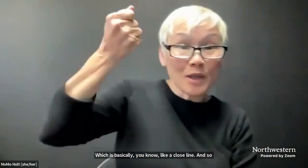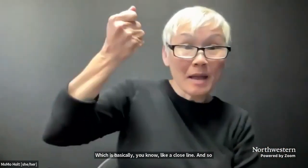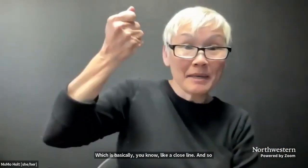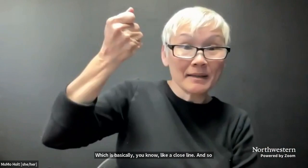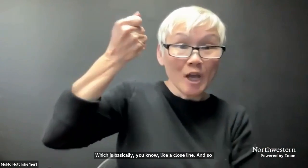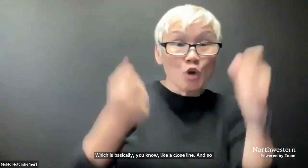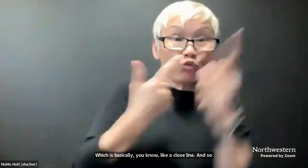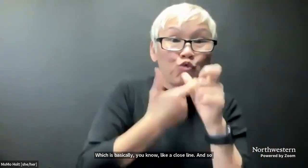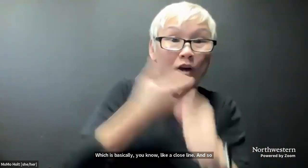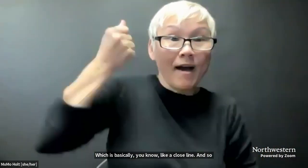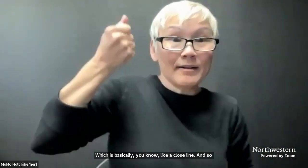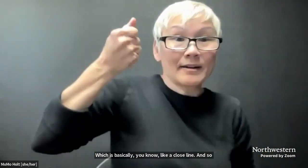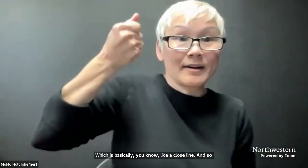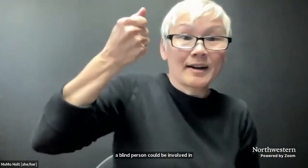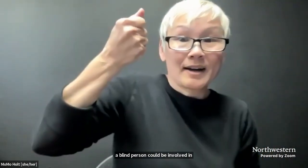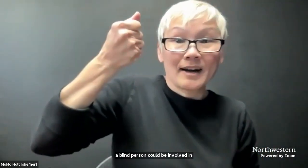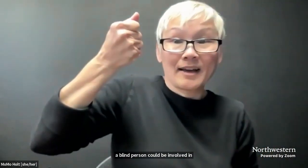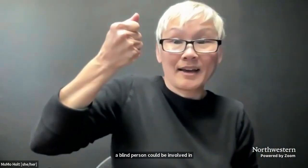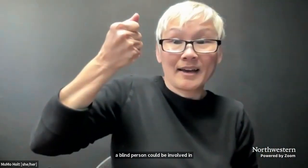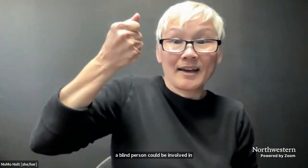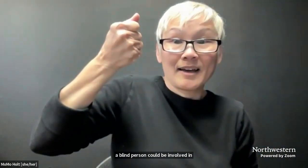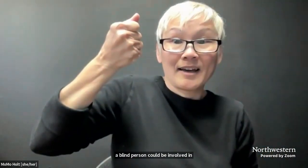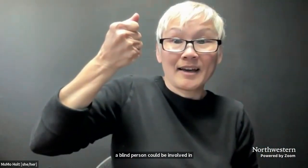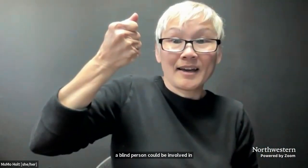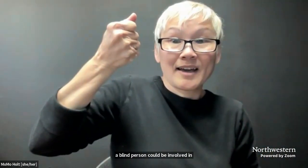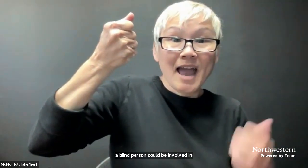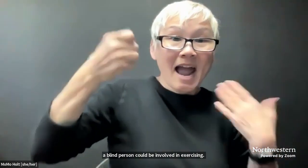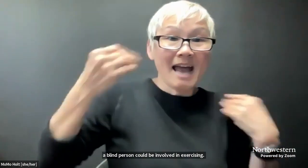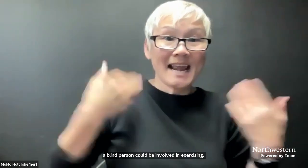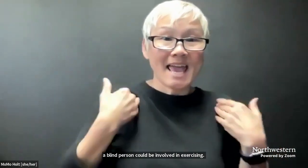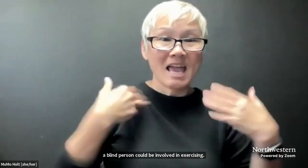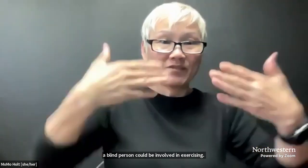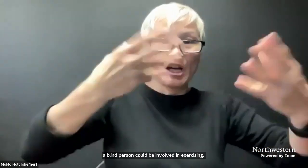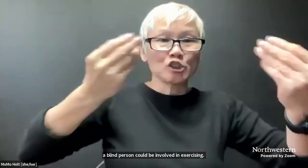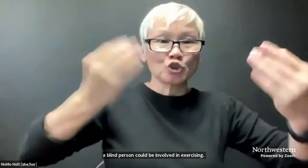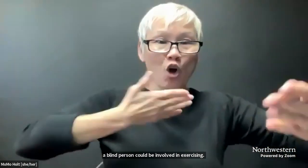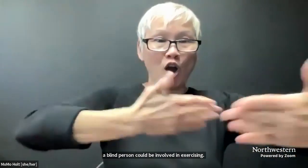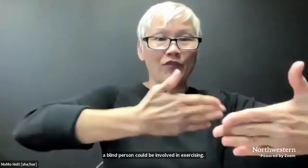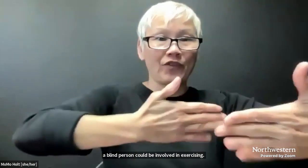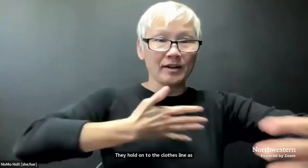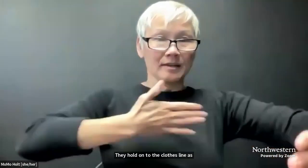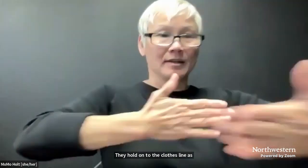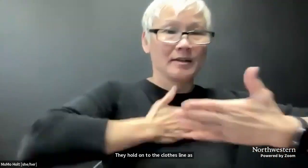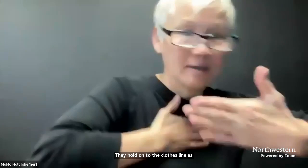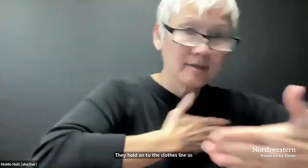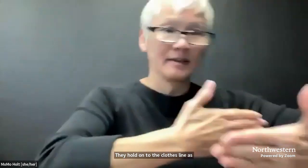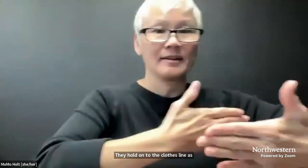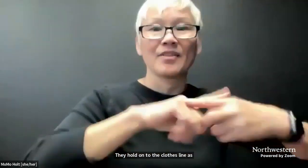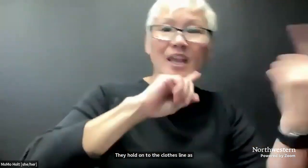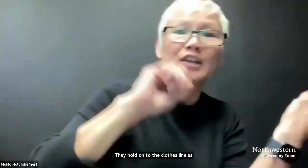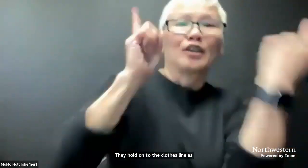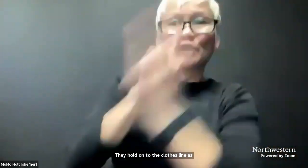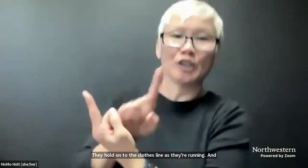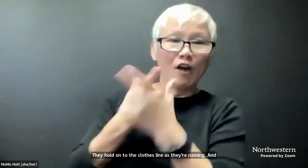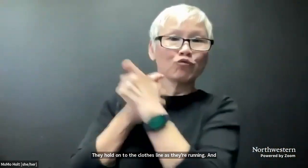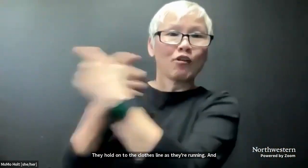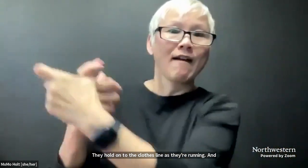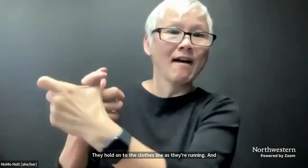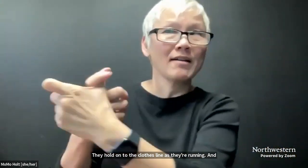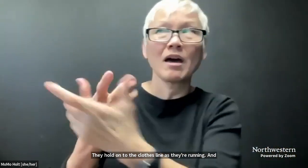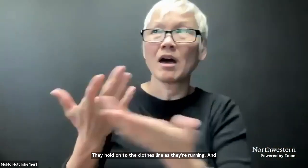could be involved in exercising. They hold on to the clothesline as they're running, and it's a guide, and there's, you know,